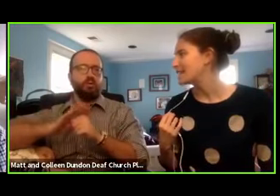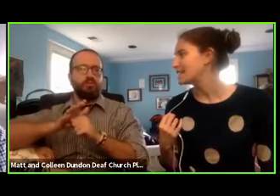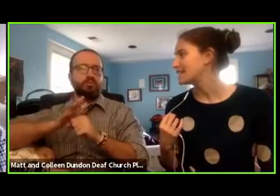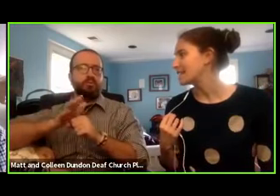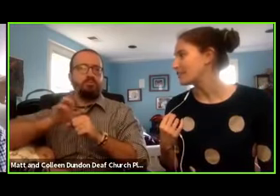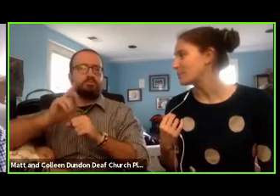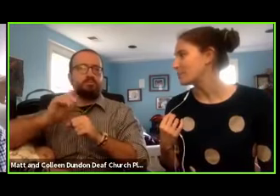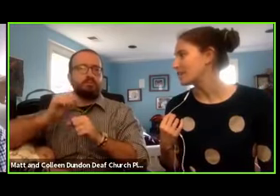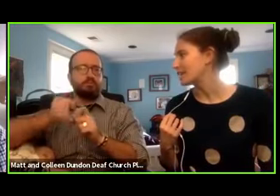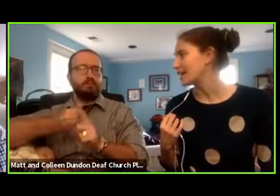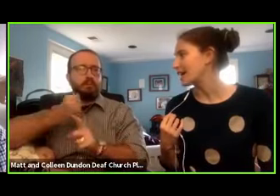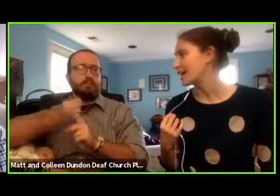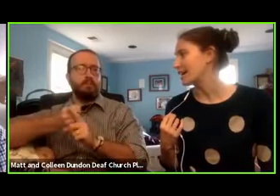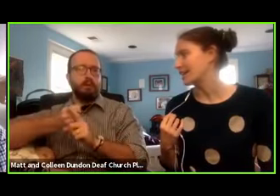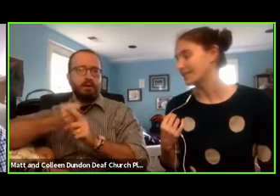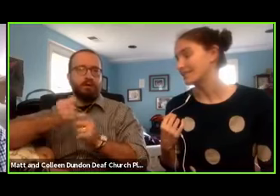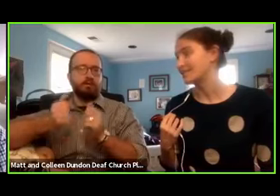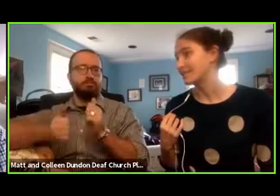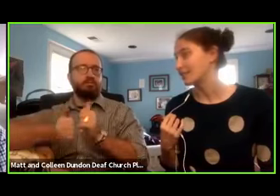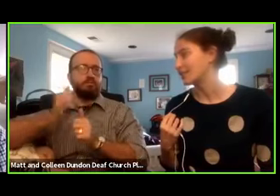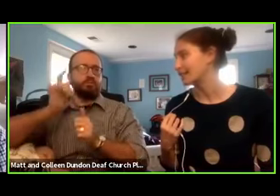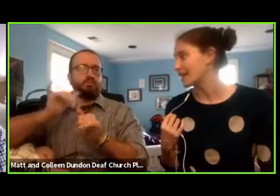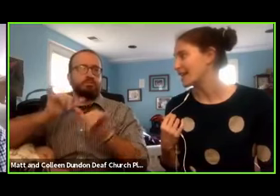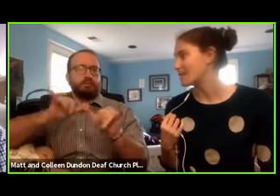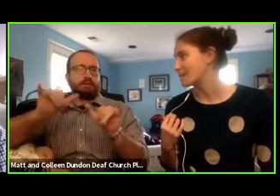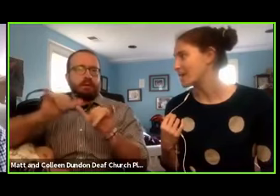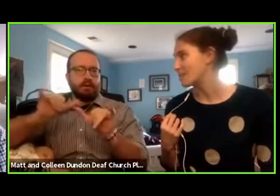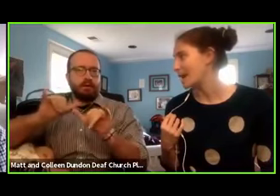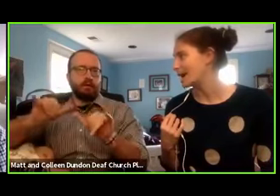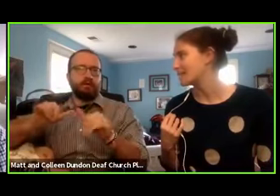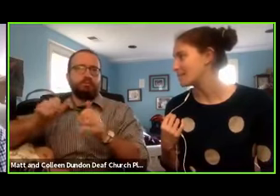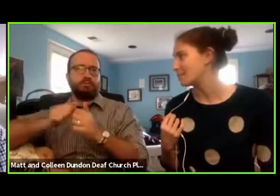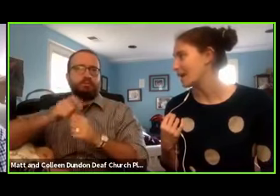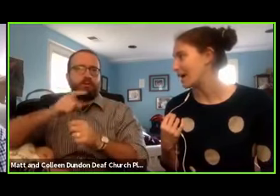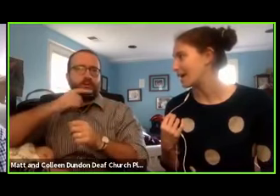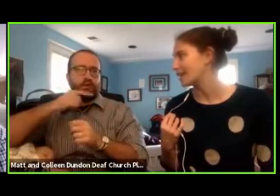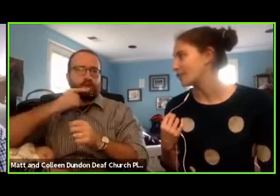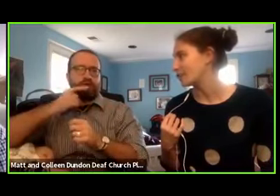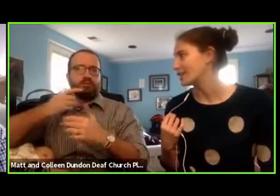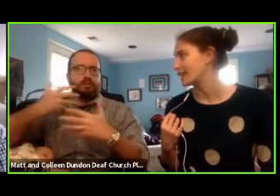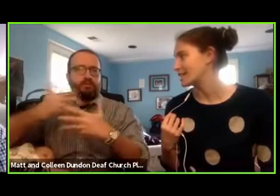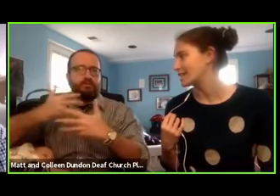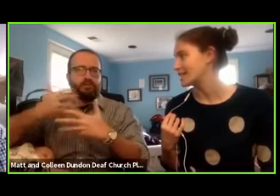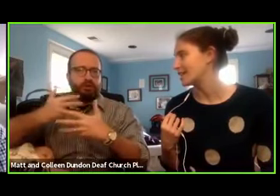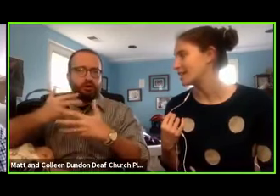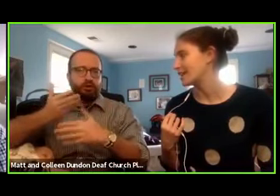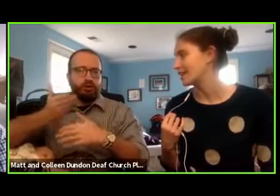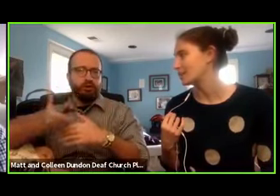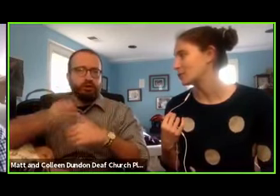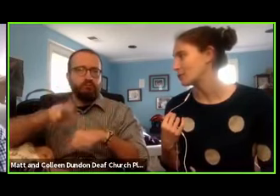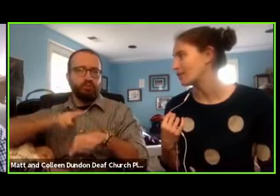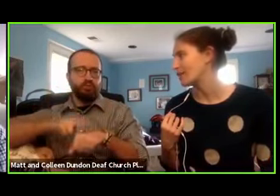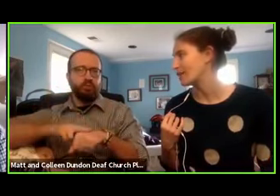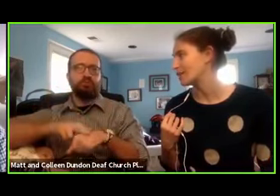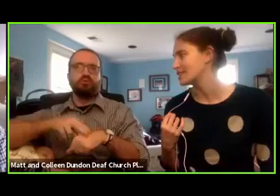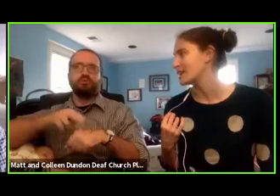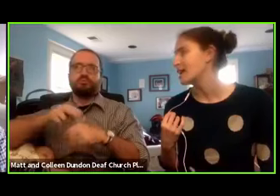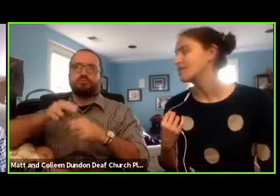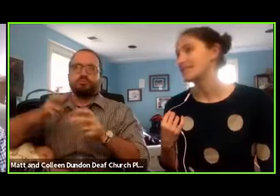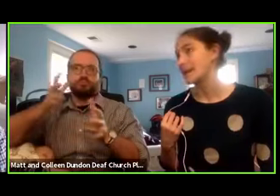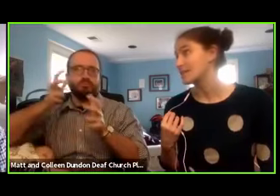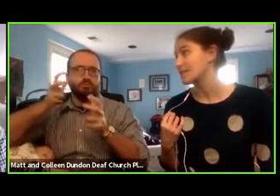The Deaf community definitely has been impacted by COVID-19 coronavirus.